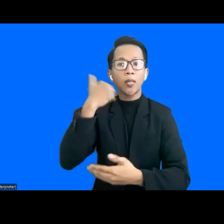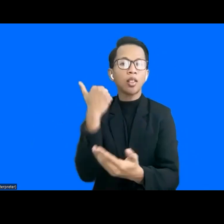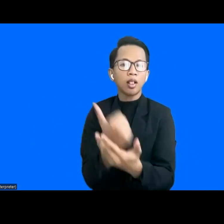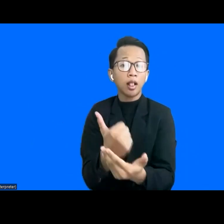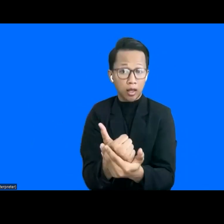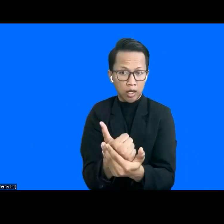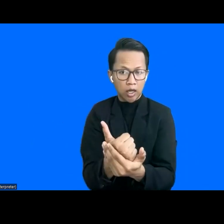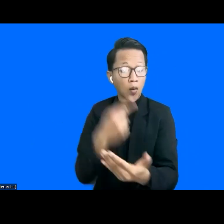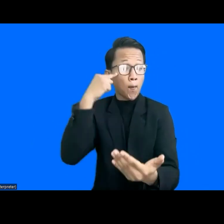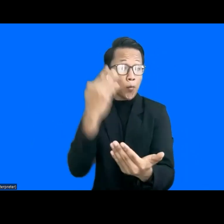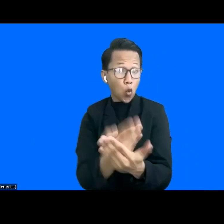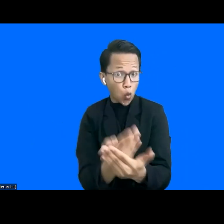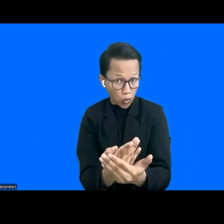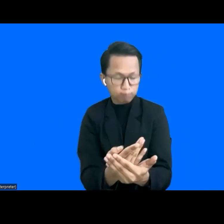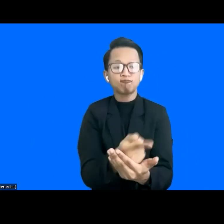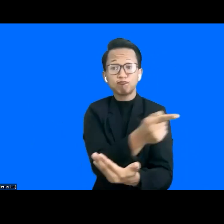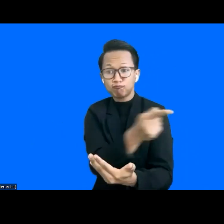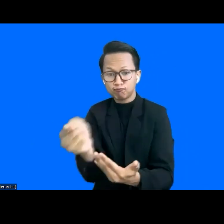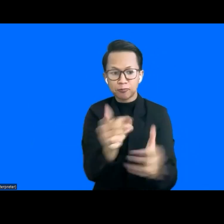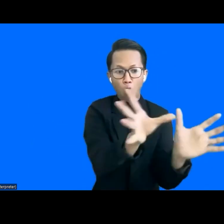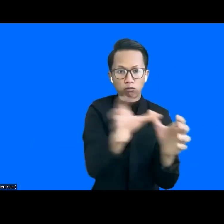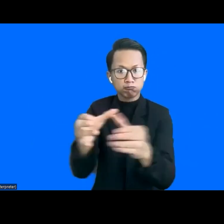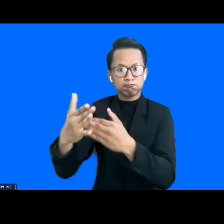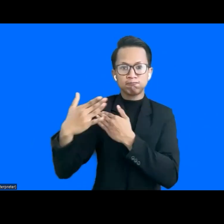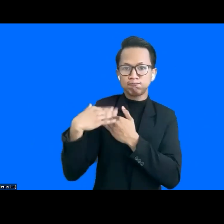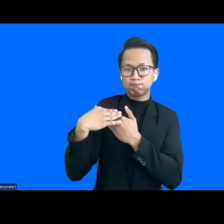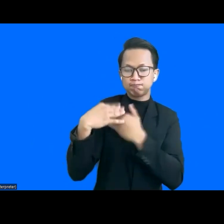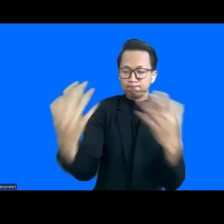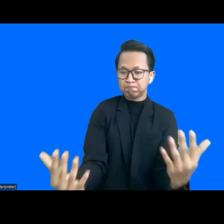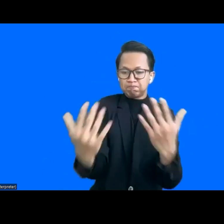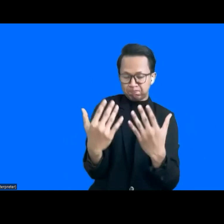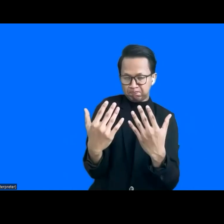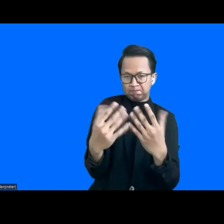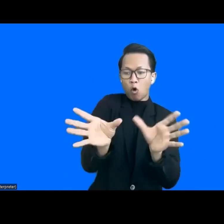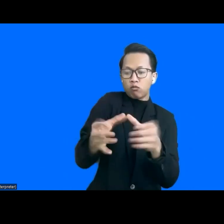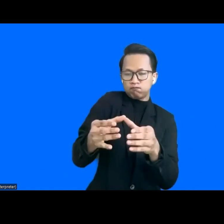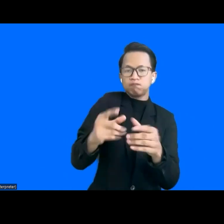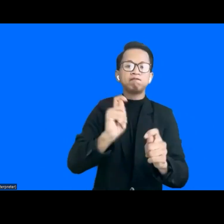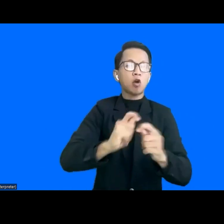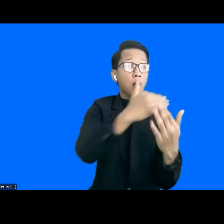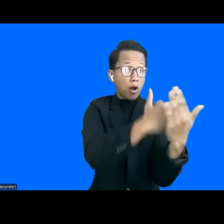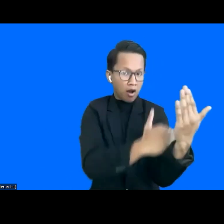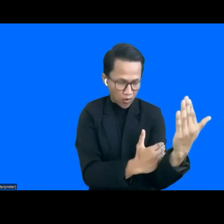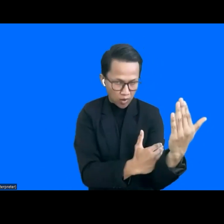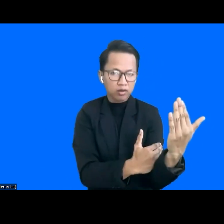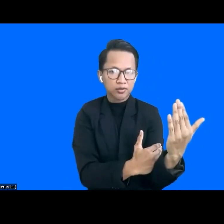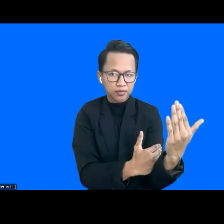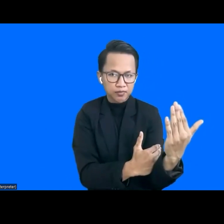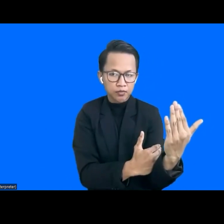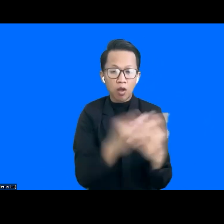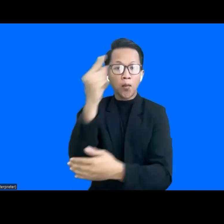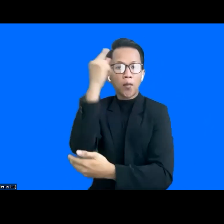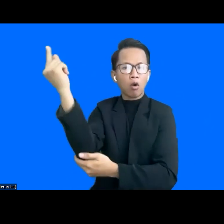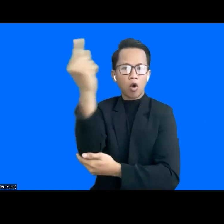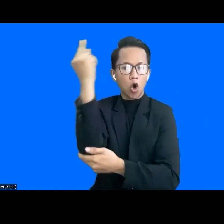that stakeholders are coming together, including policymakers, program implementers, donors, government officials